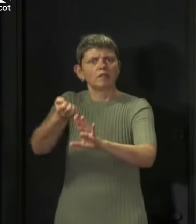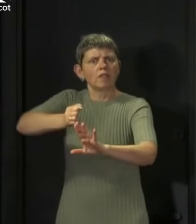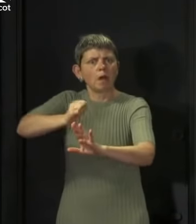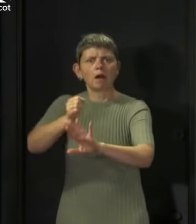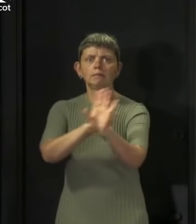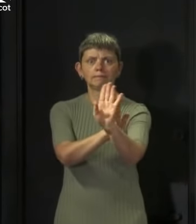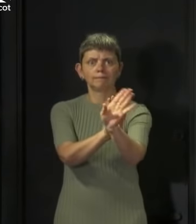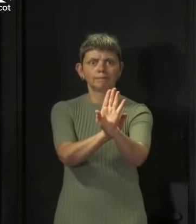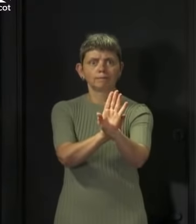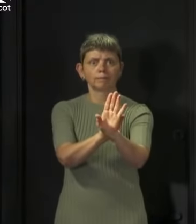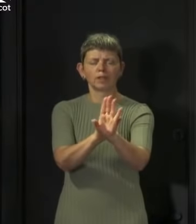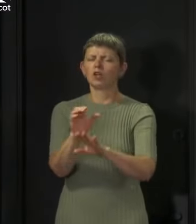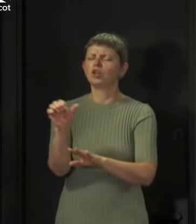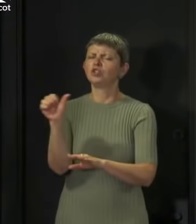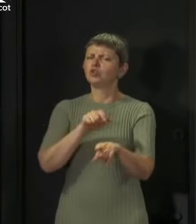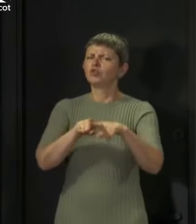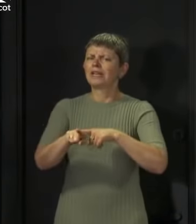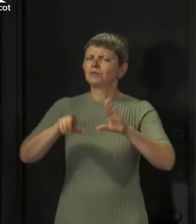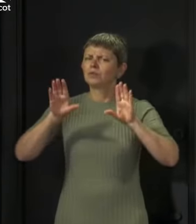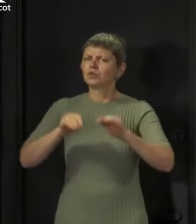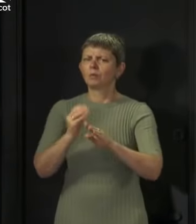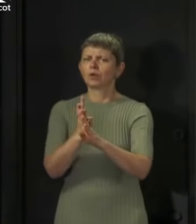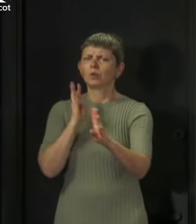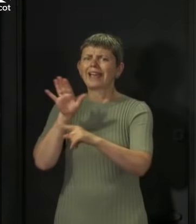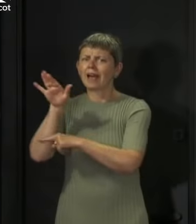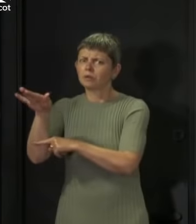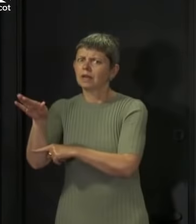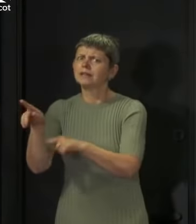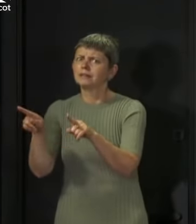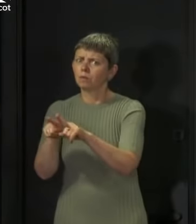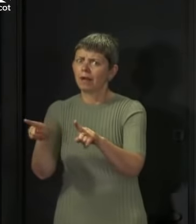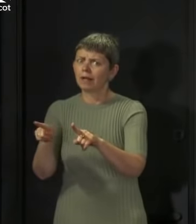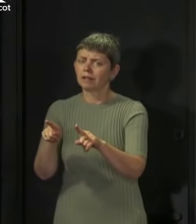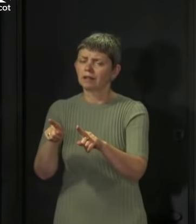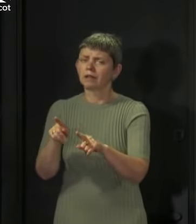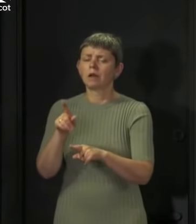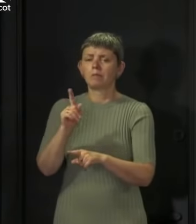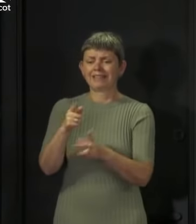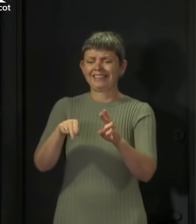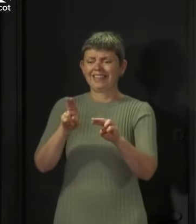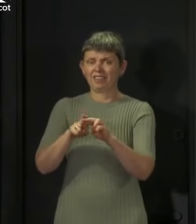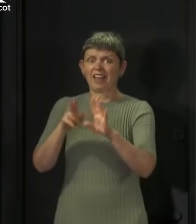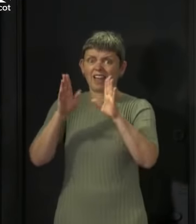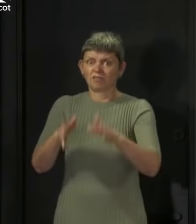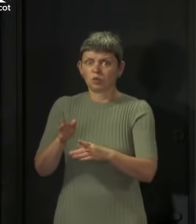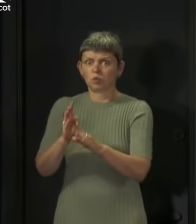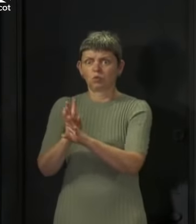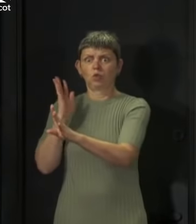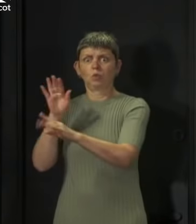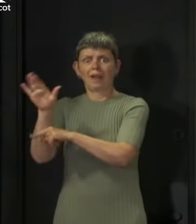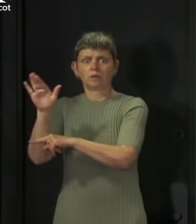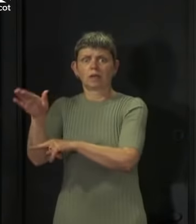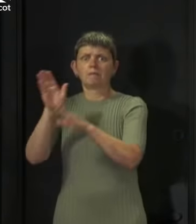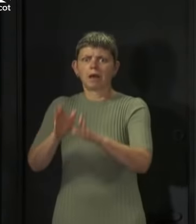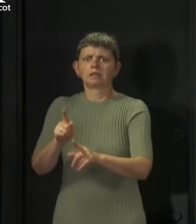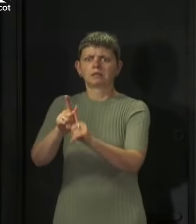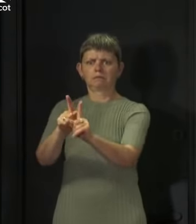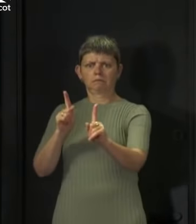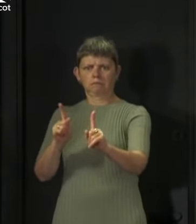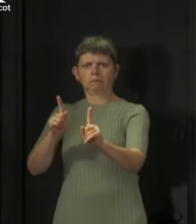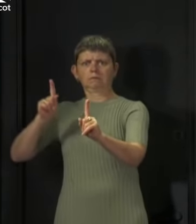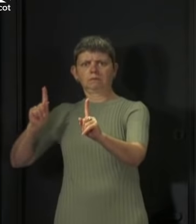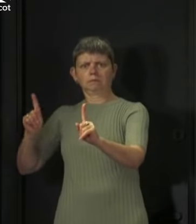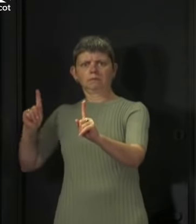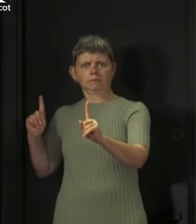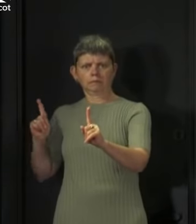circumstances where it is unavoidable for any reason, those in queues should be physically distanced. We're also asking that there is no background